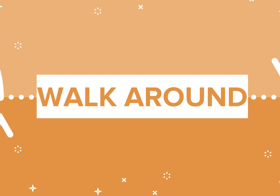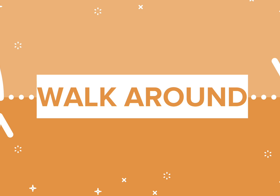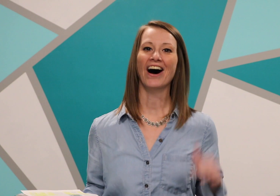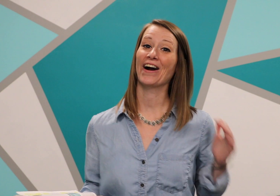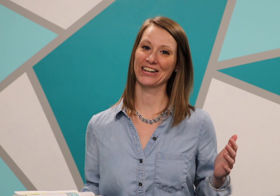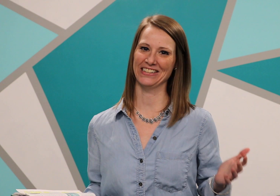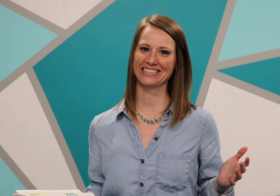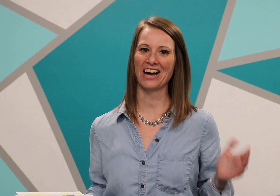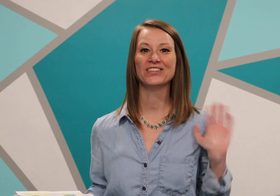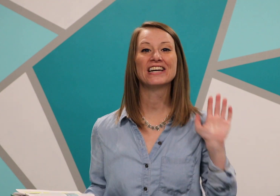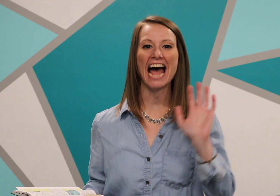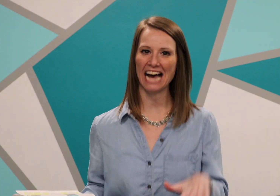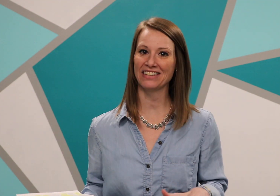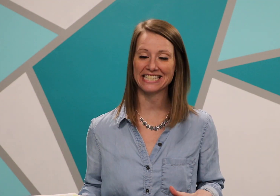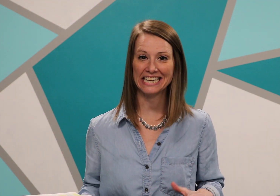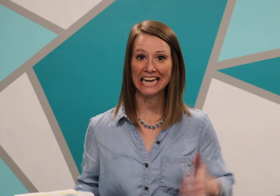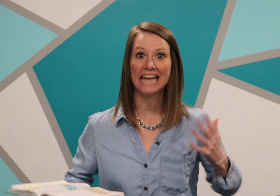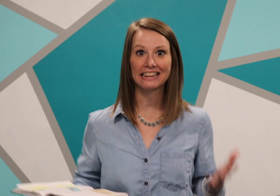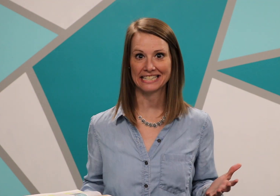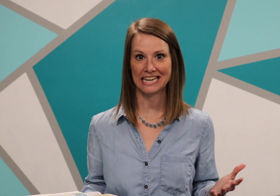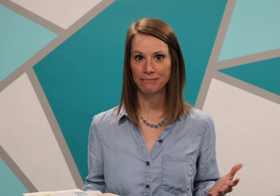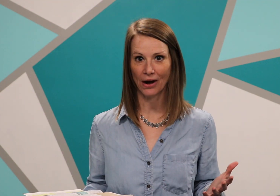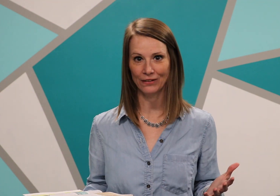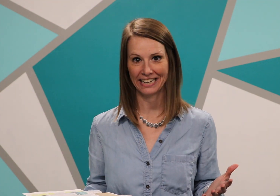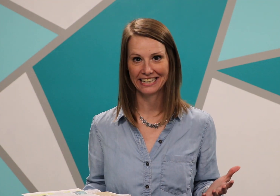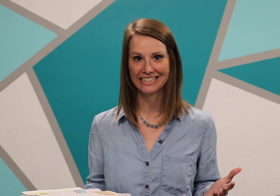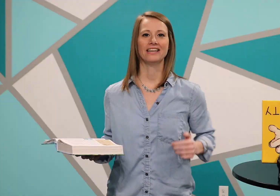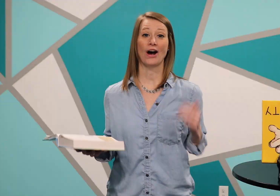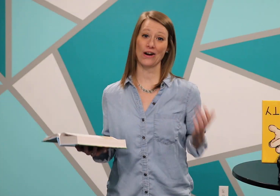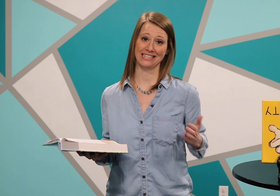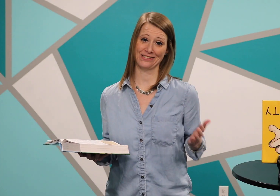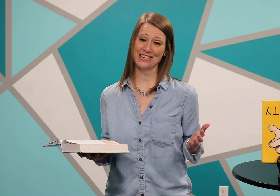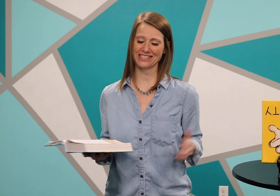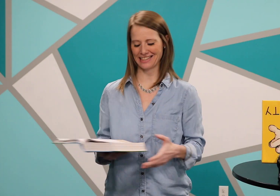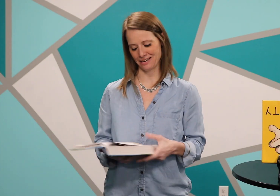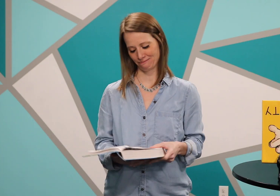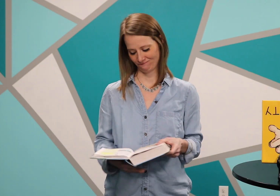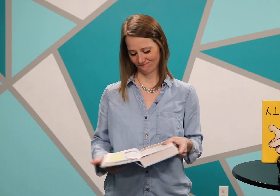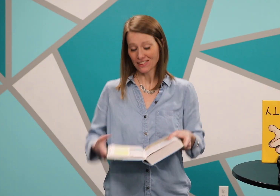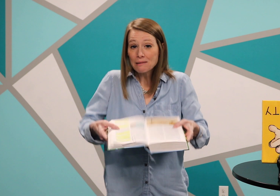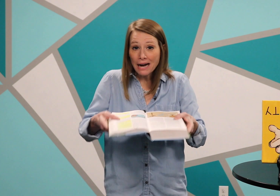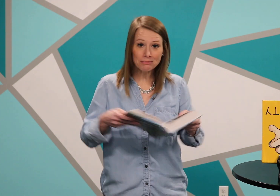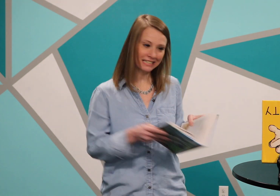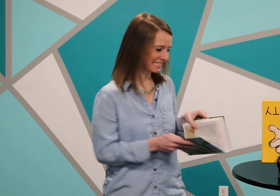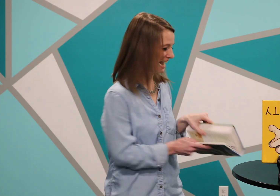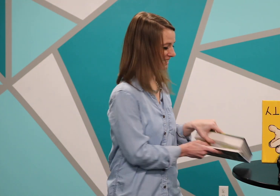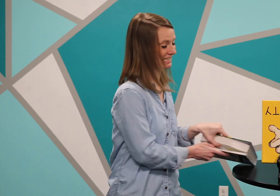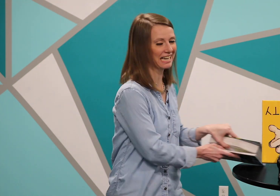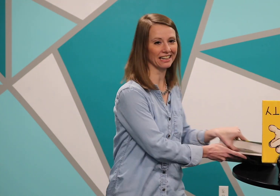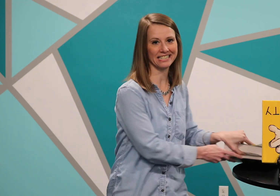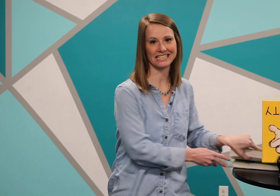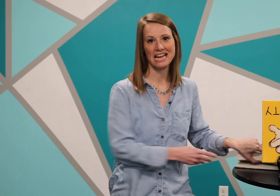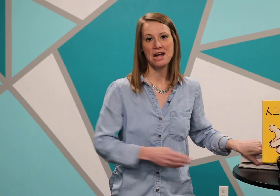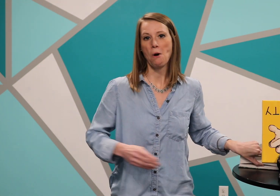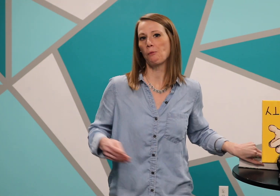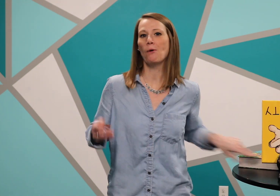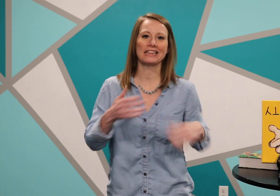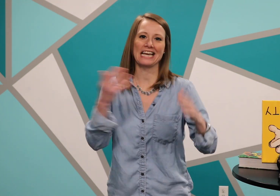All right, great job. You can have a seat and let's keep going. All right, so here's the thing. The Bible doesn't actually tell us what they